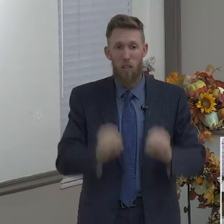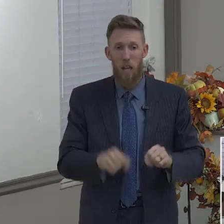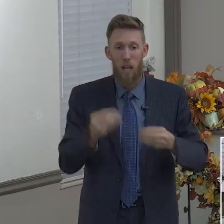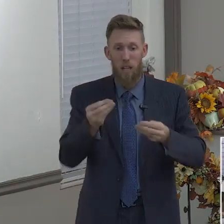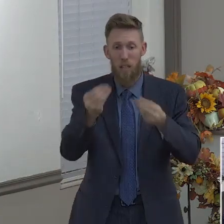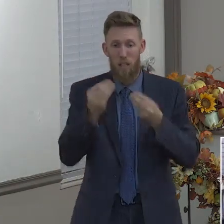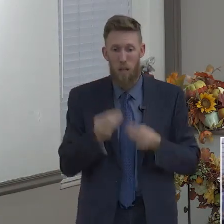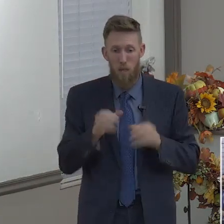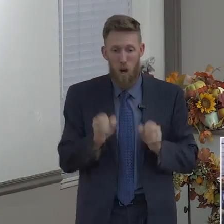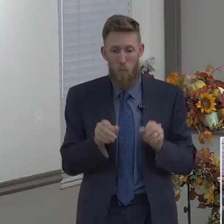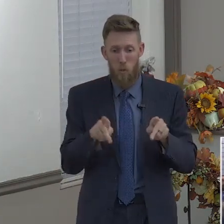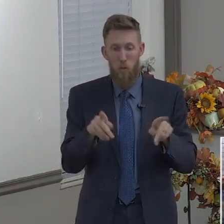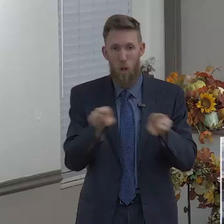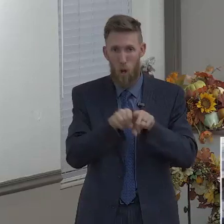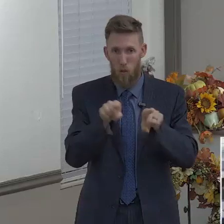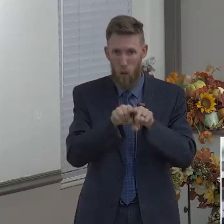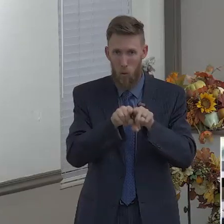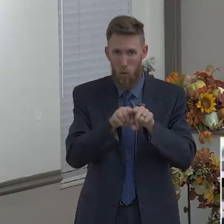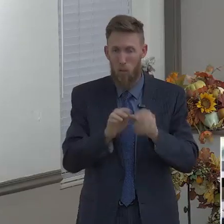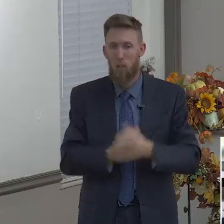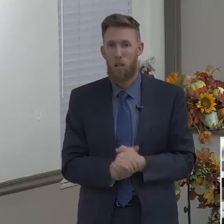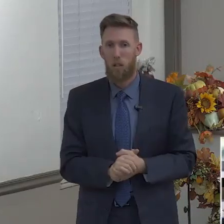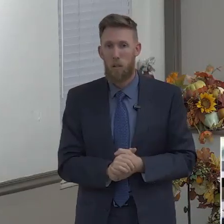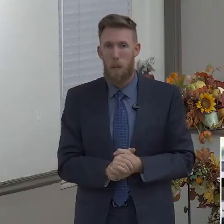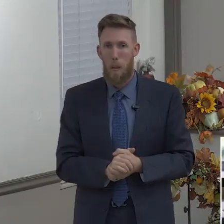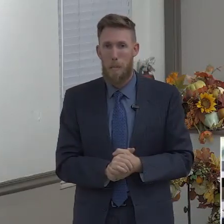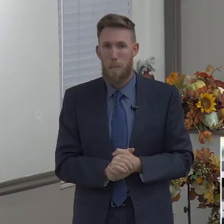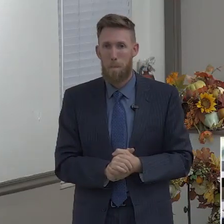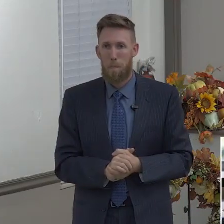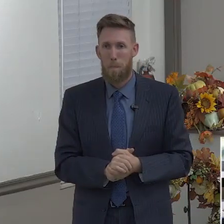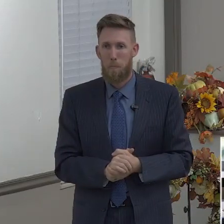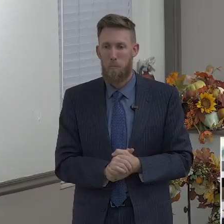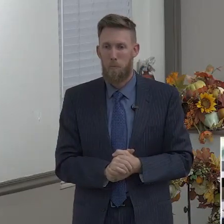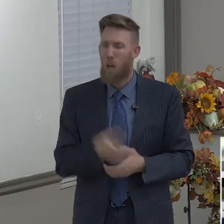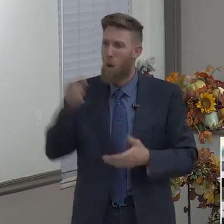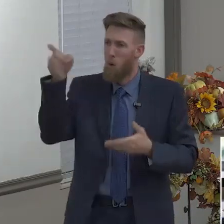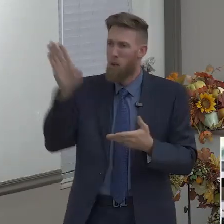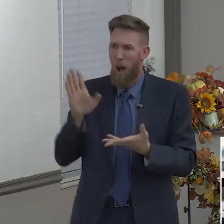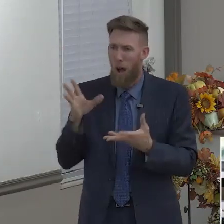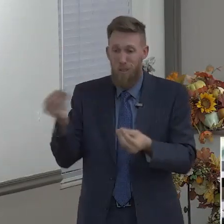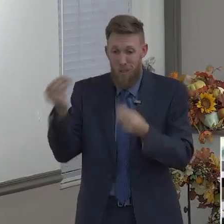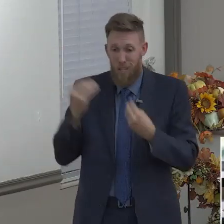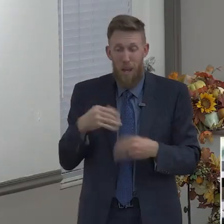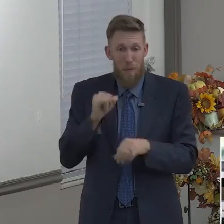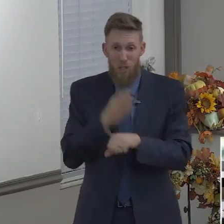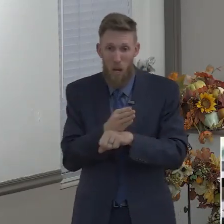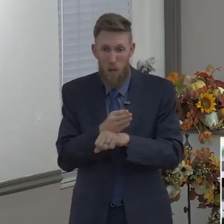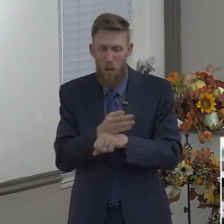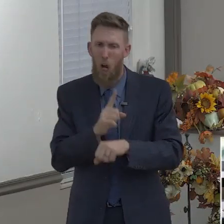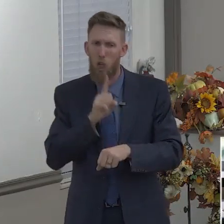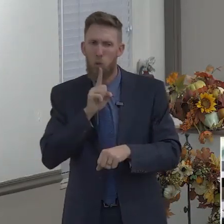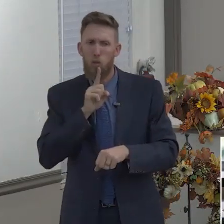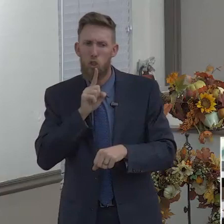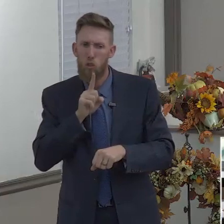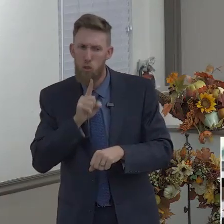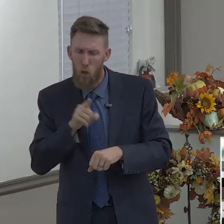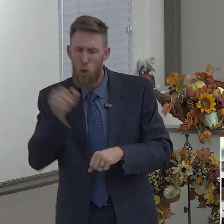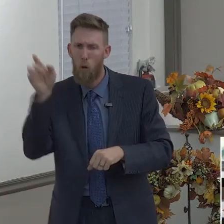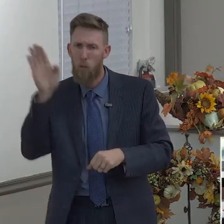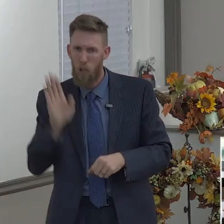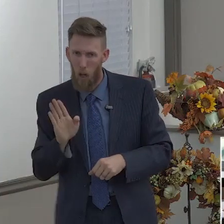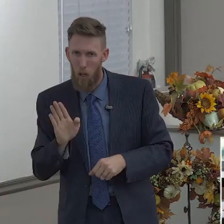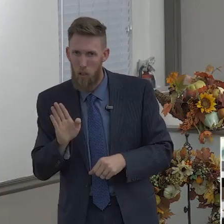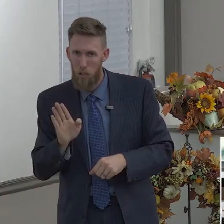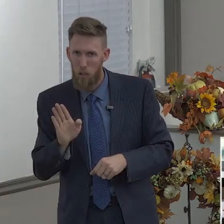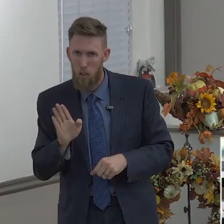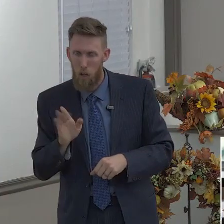concerning the will of God, well, God just opened this job up to me. Are you sure it was God? Are you sure? Because the devil can